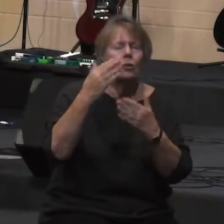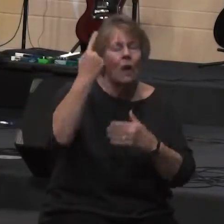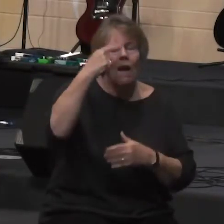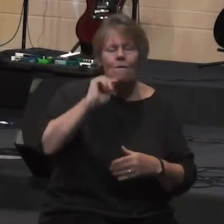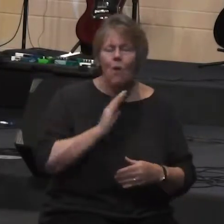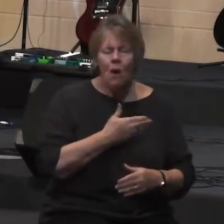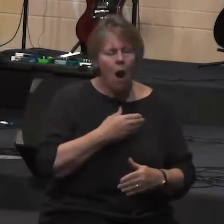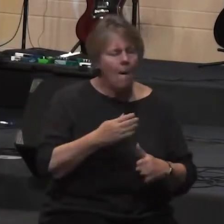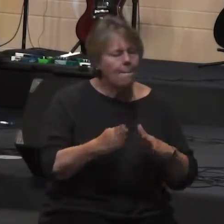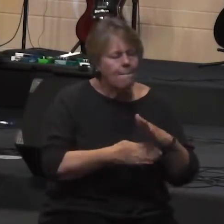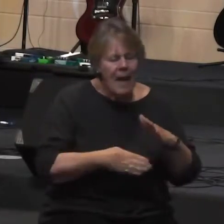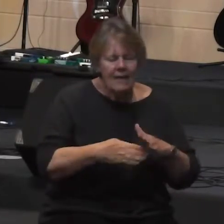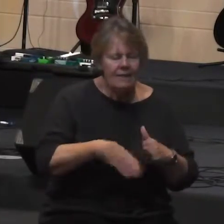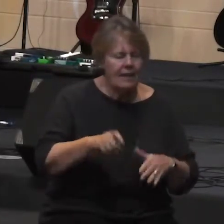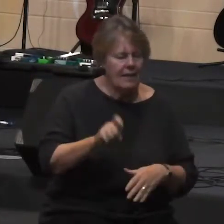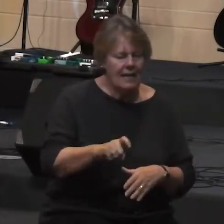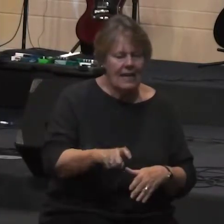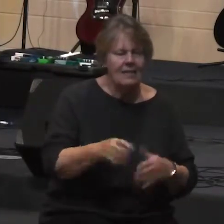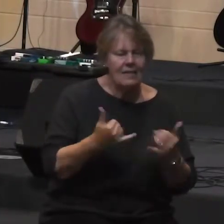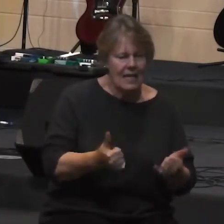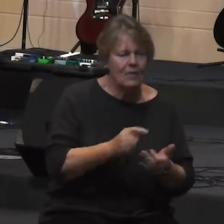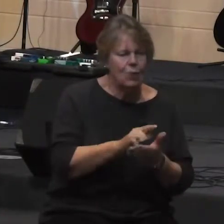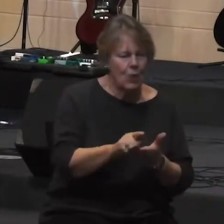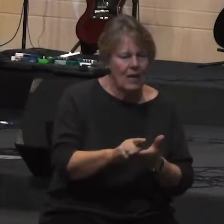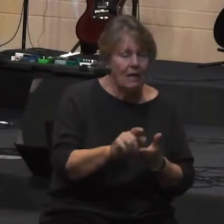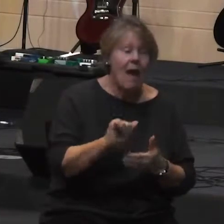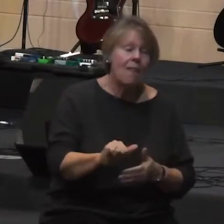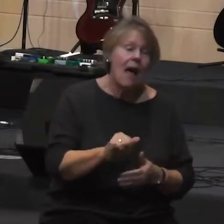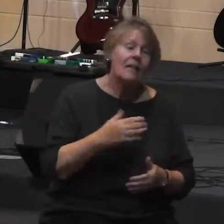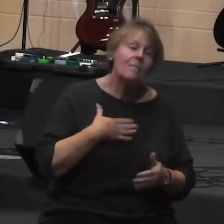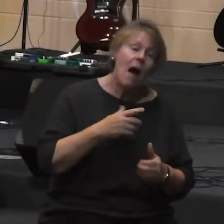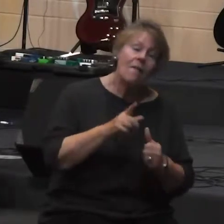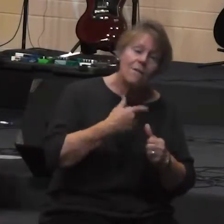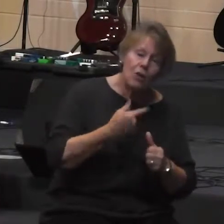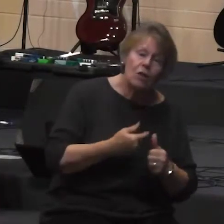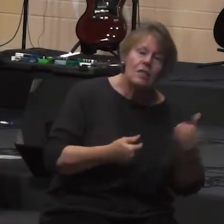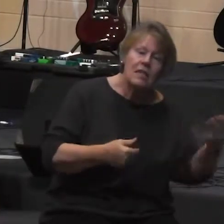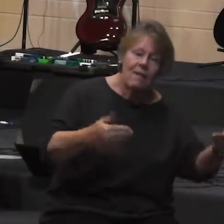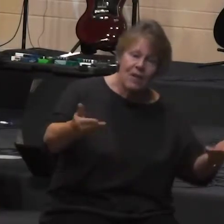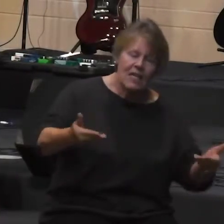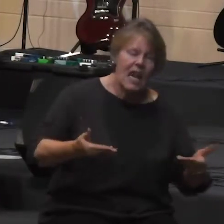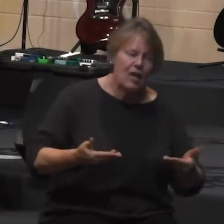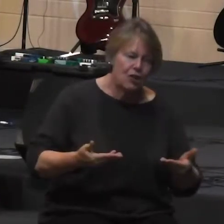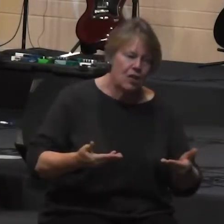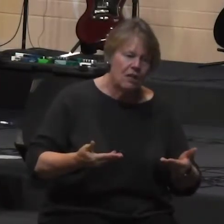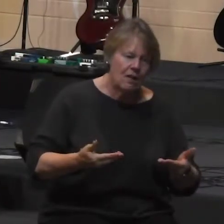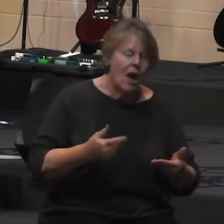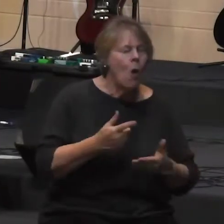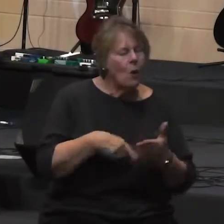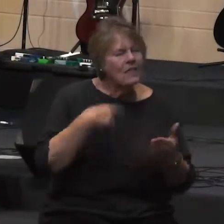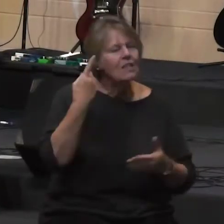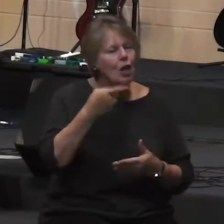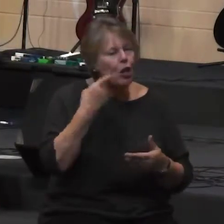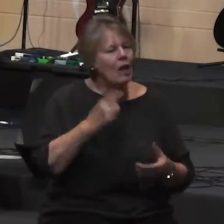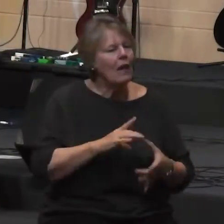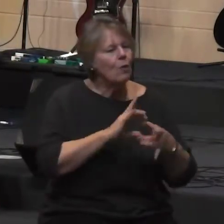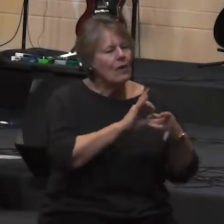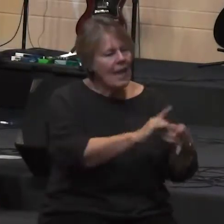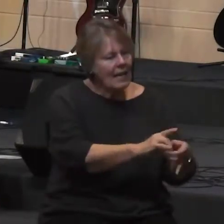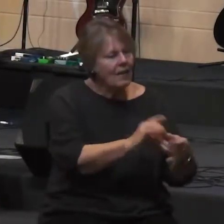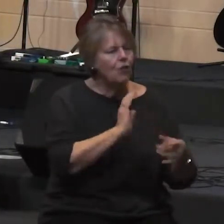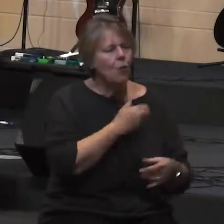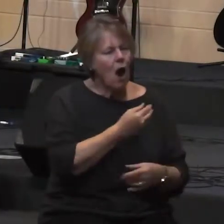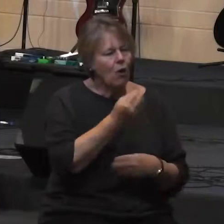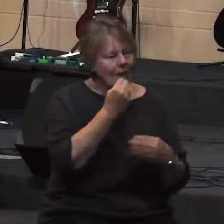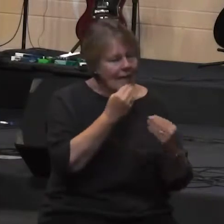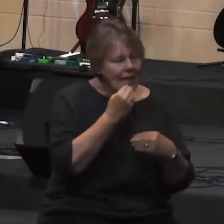that's my first invitation what would it look like in the realm of our eating and drinking every day to